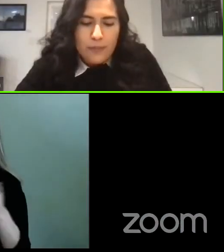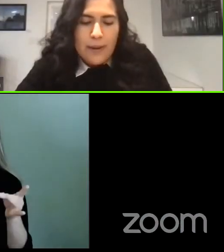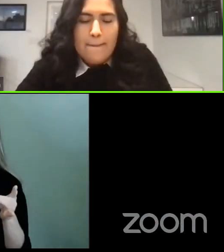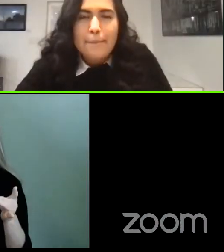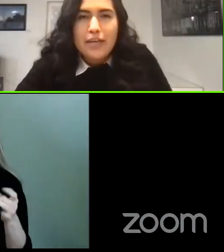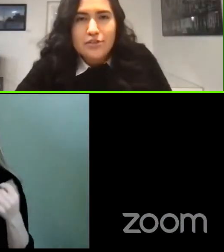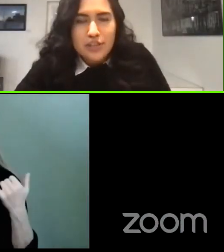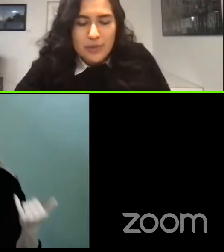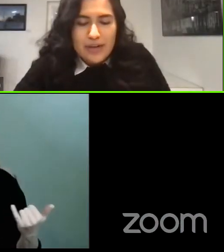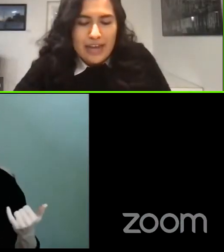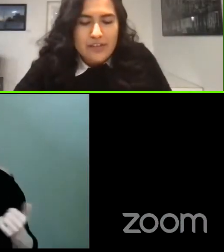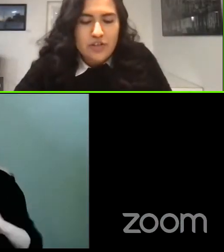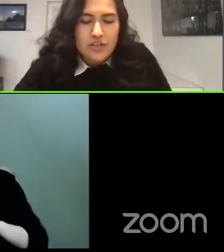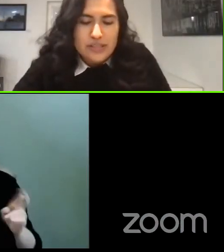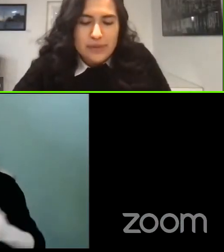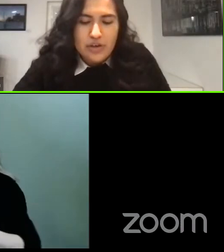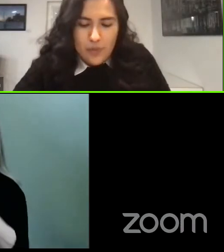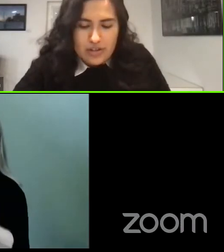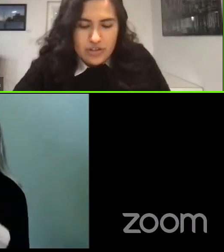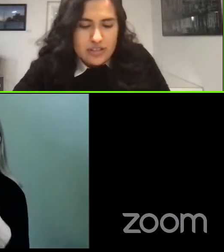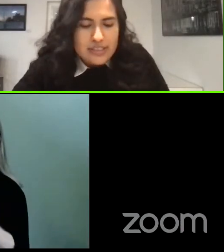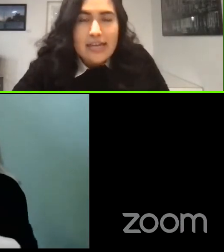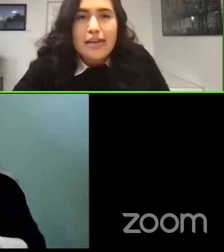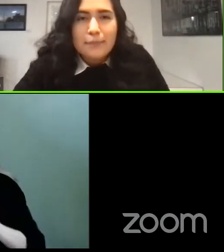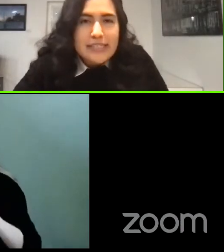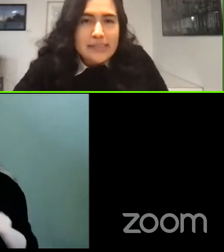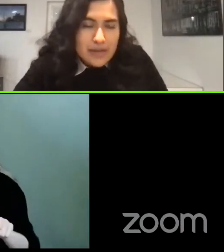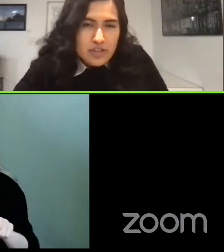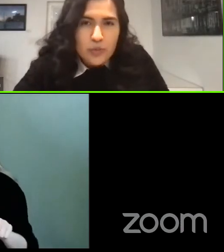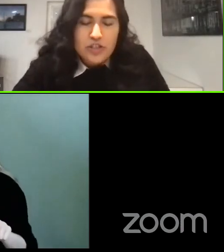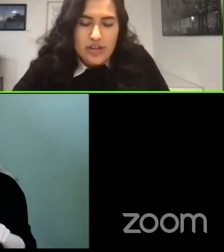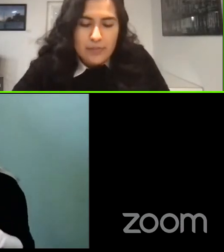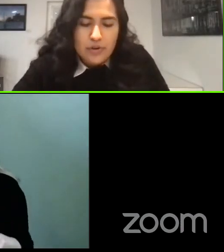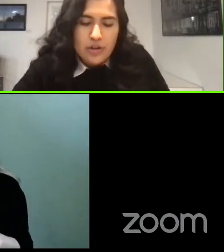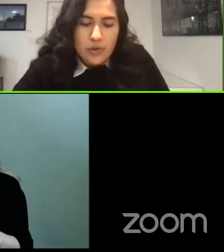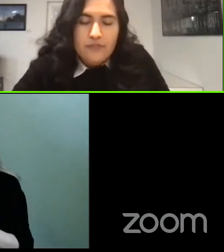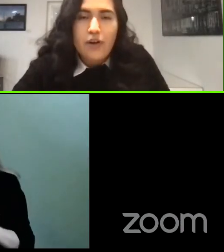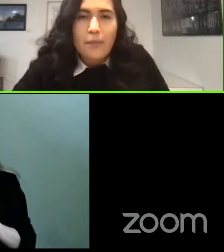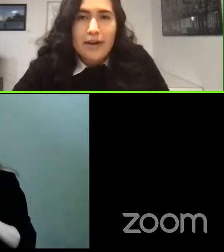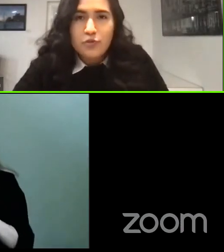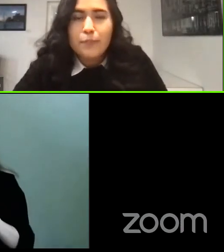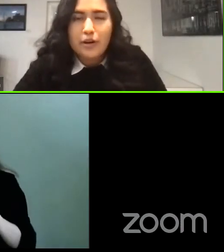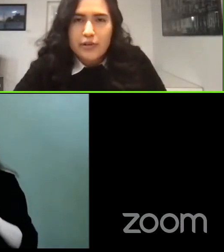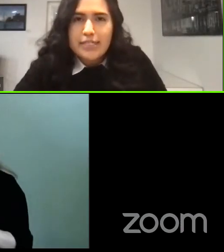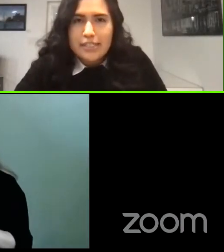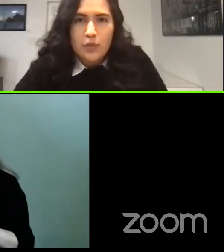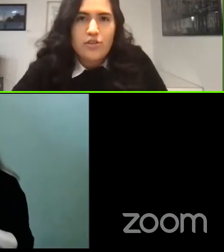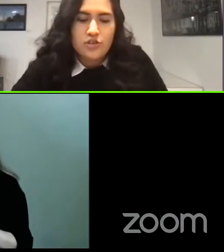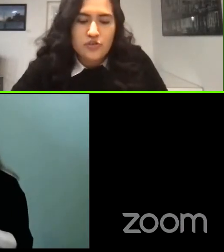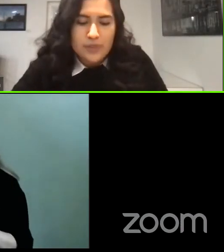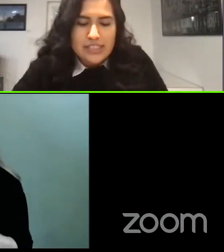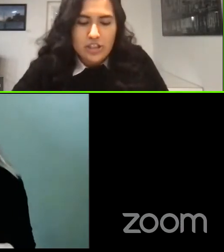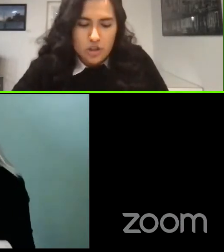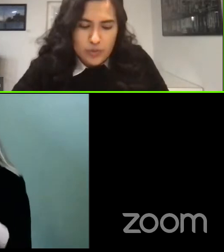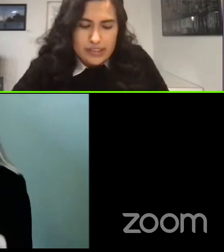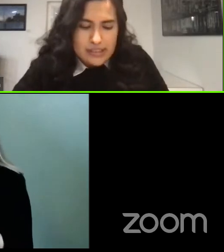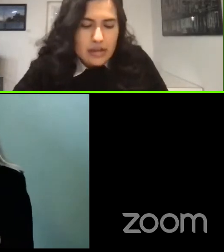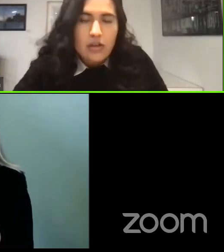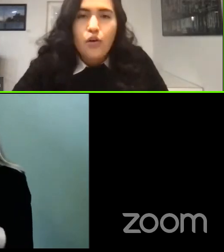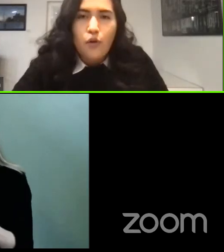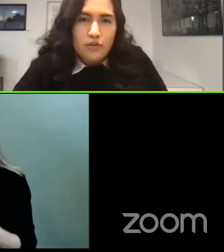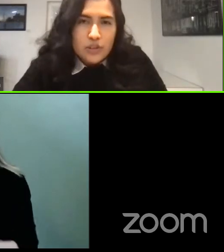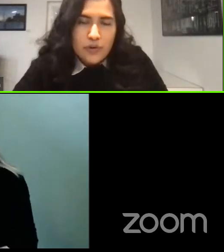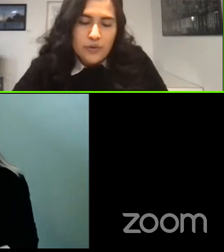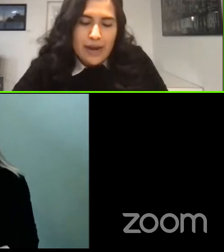platform may use a Q&A feature to submit your questions. Please mention which neighborhood you are from as we prioritize questions from constituents.